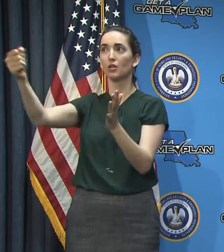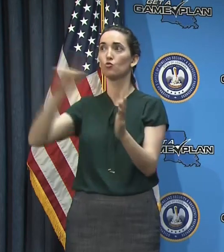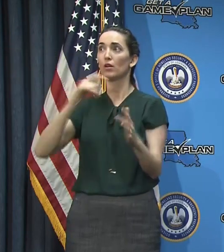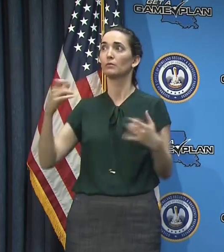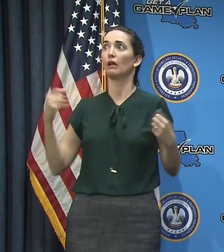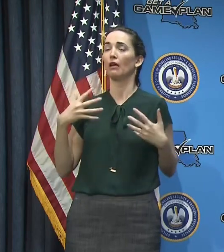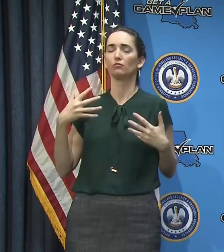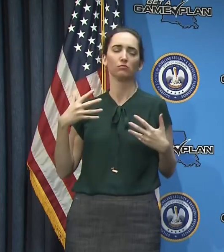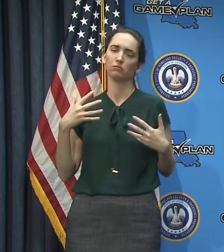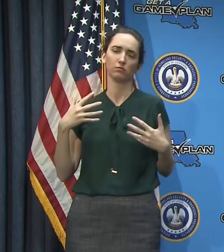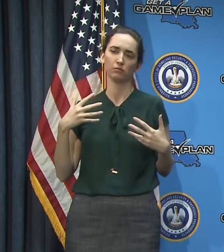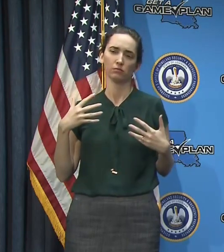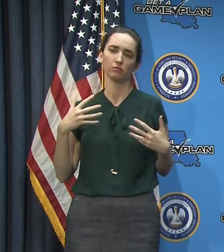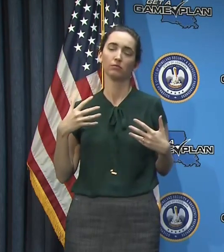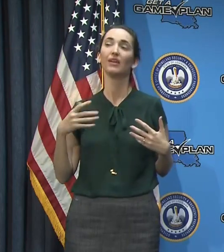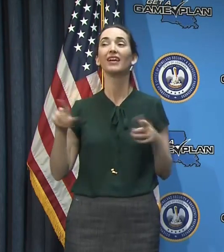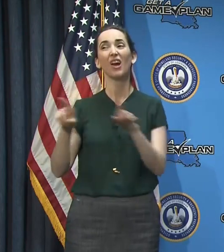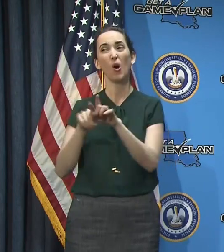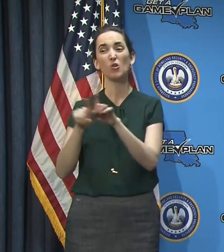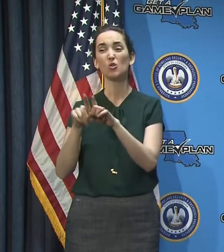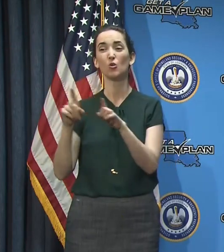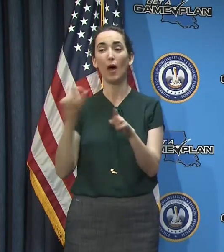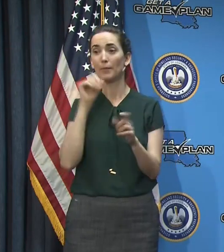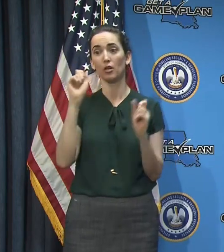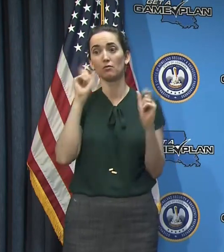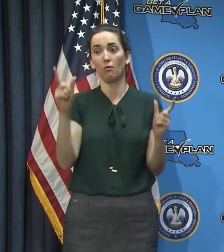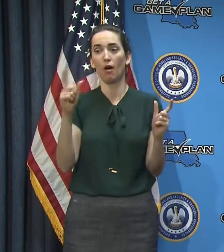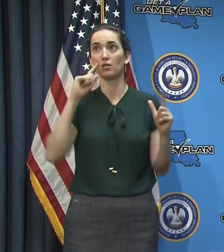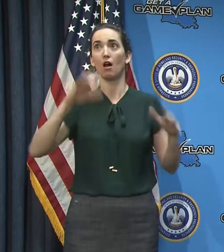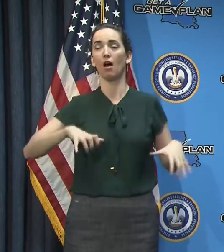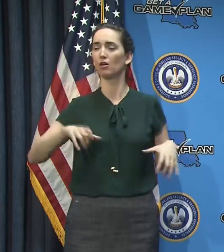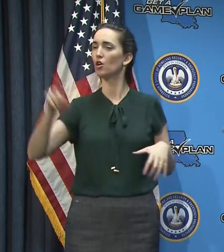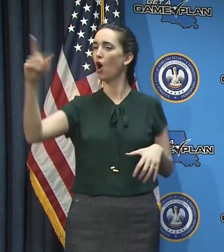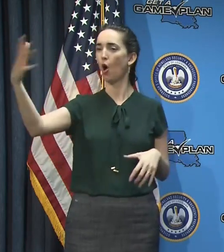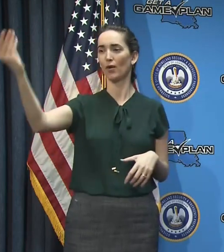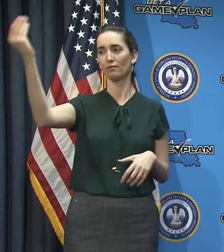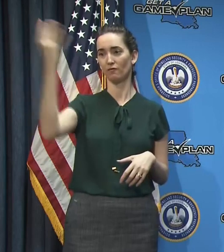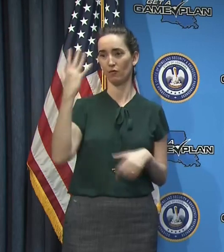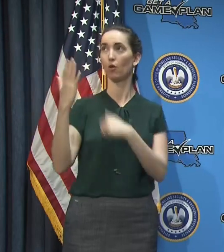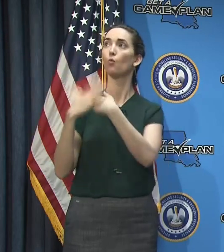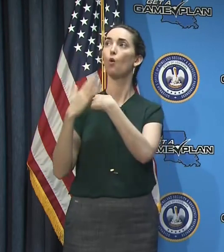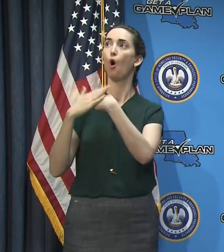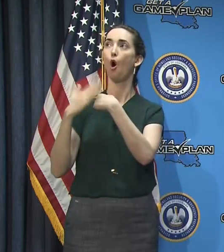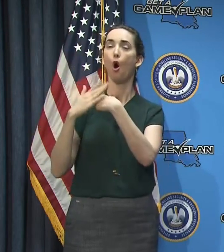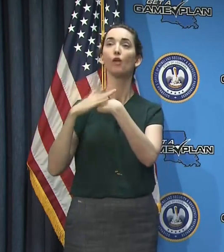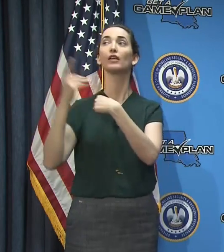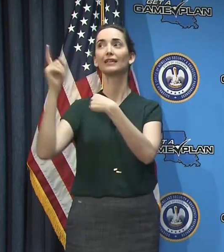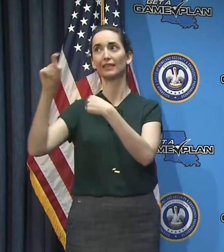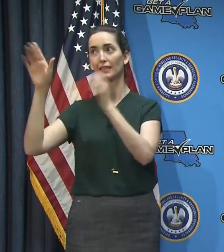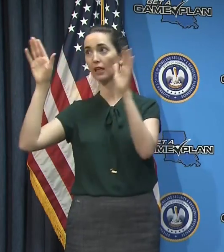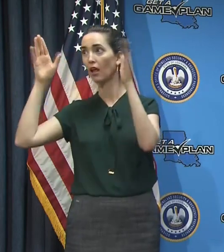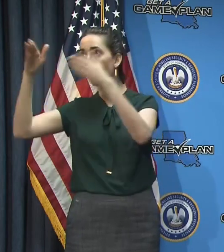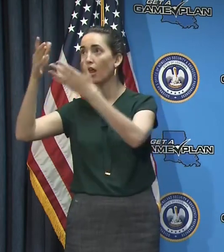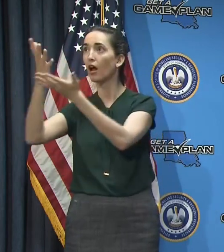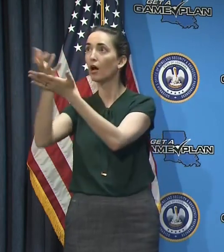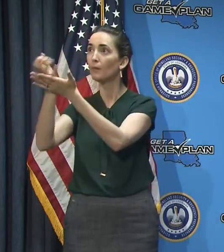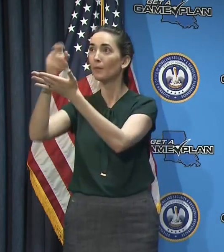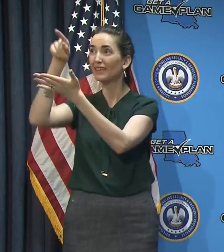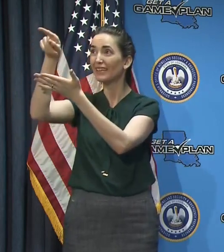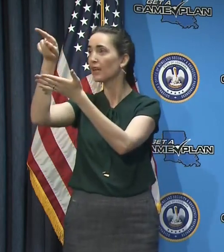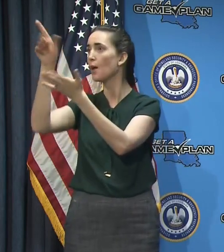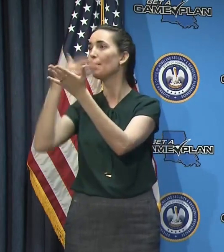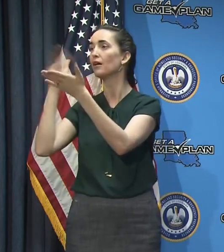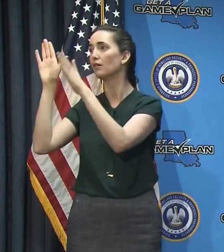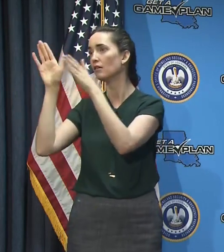they've been telling us to sort of wean ourselves off of the national stockpile and move in this other direction. Um, and as I mentioned, we're now